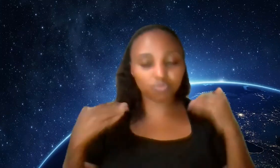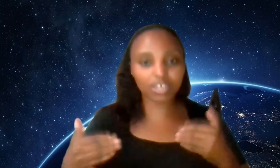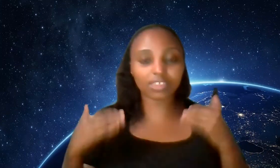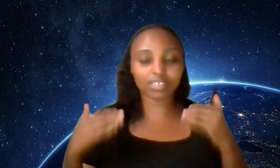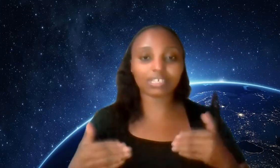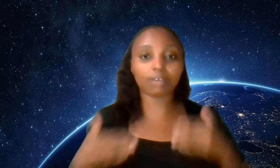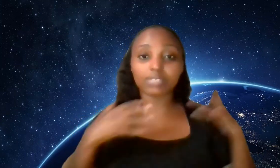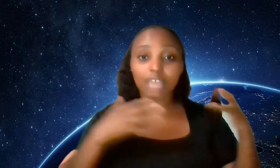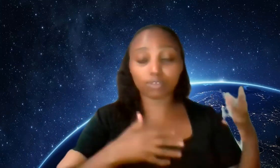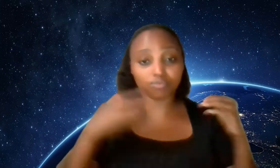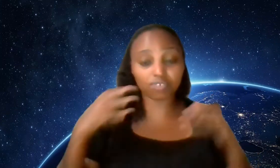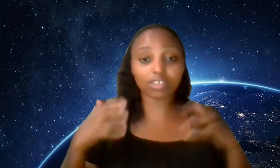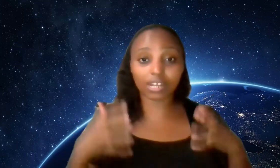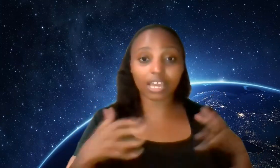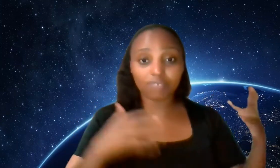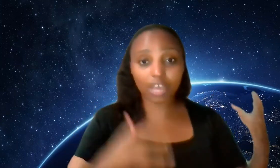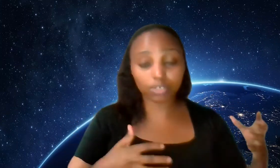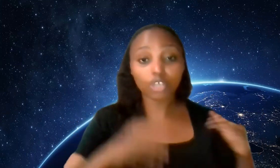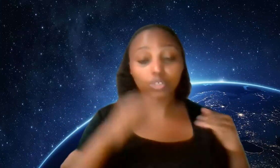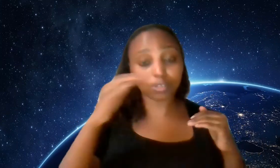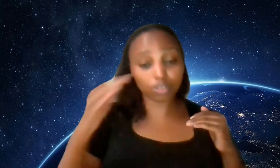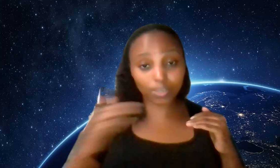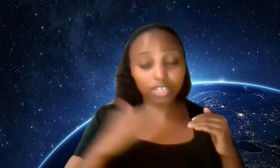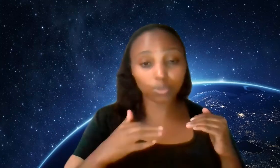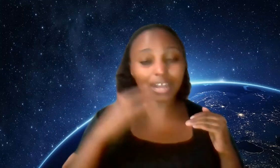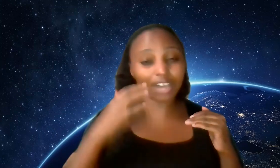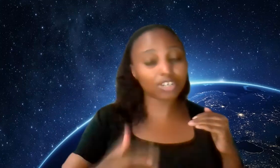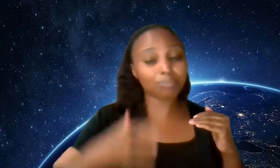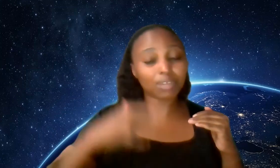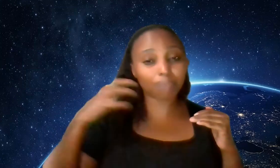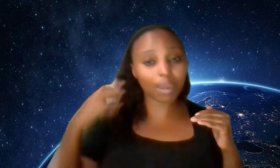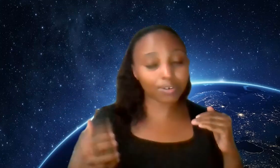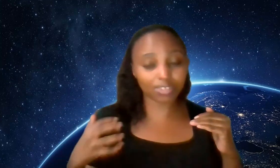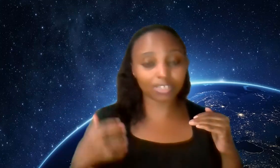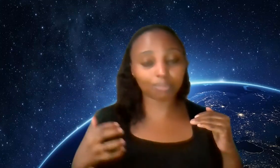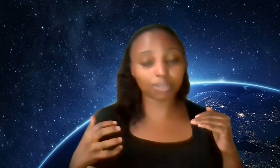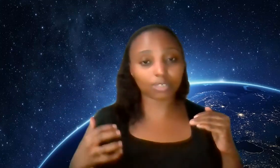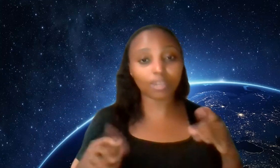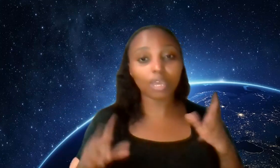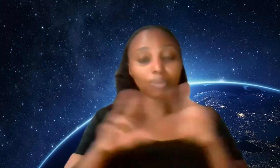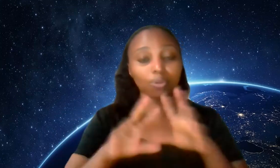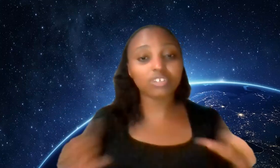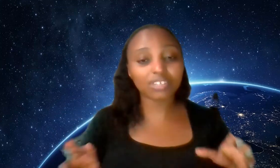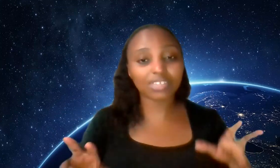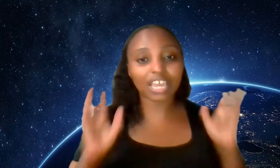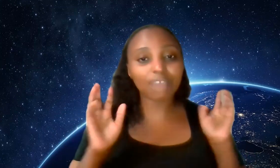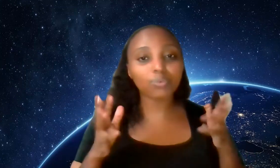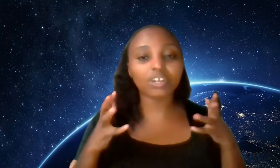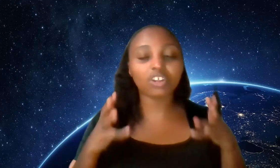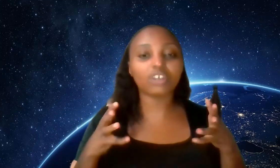figure themselves out to figure their life out so in doing so you'll actually be empowering this person because here's the thing everyone here